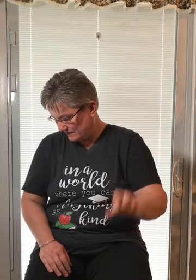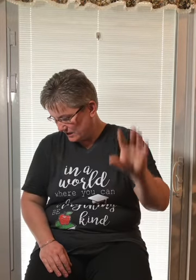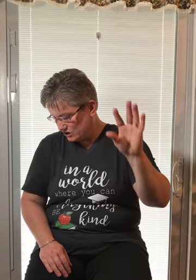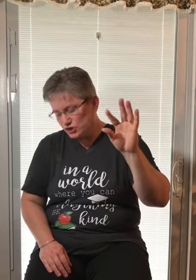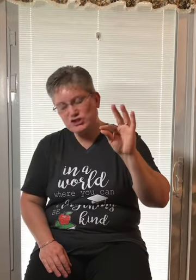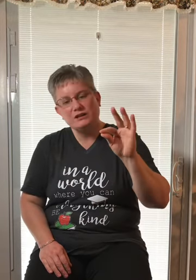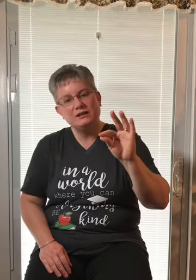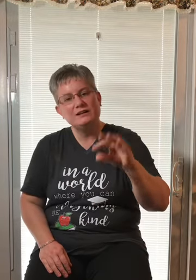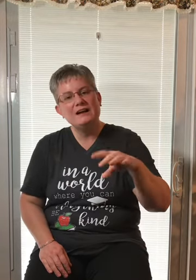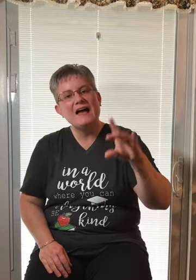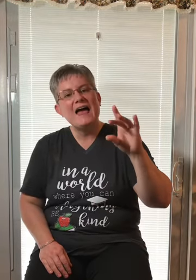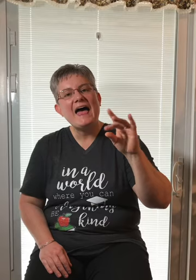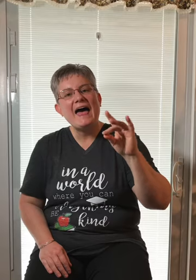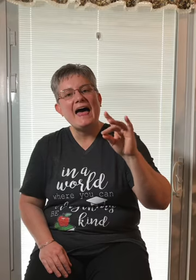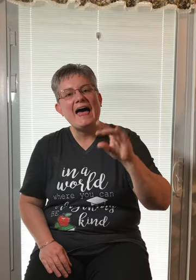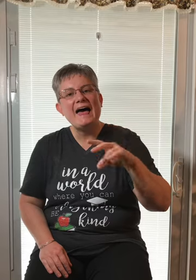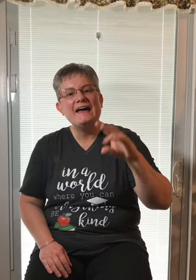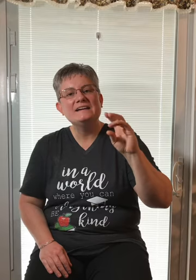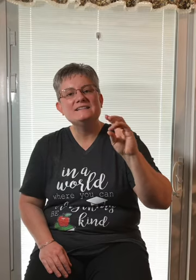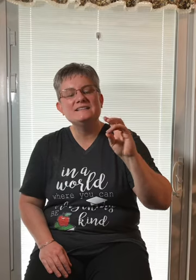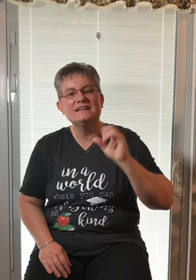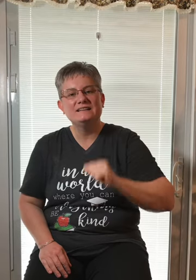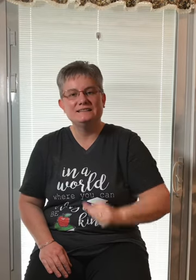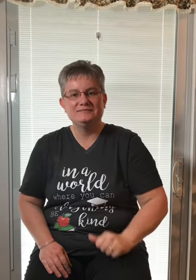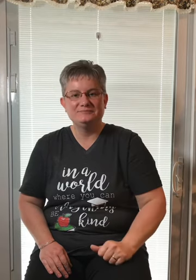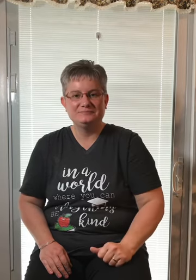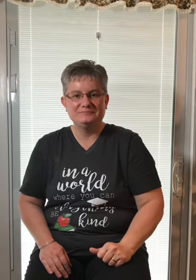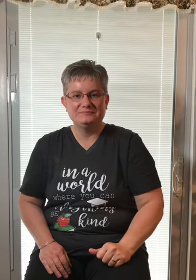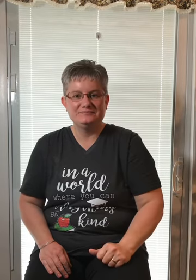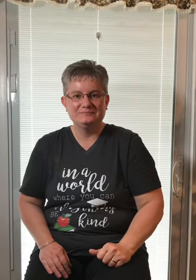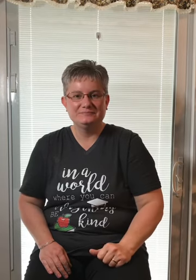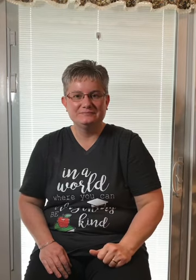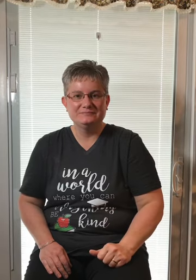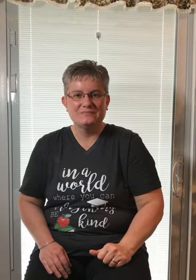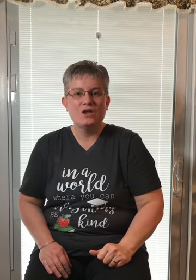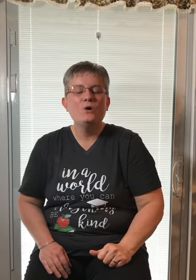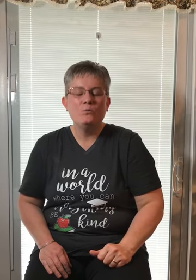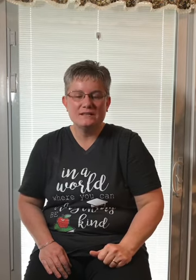Ch, a, p. What's